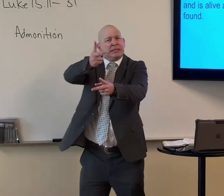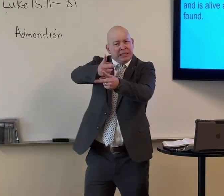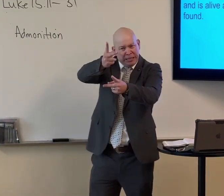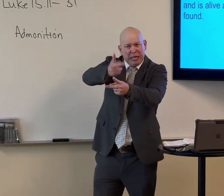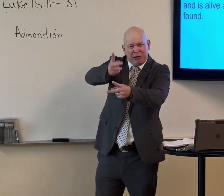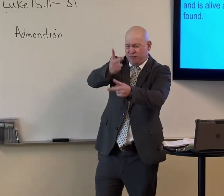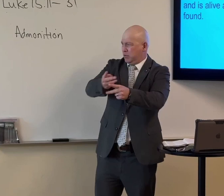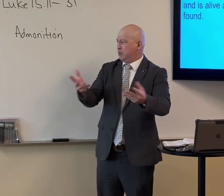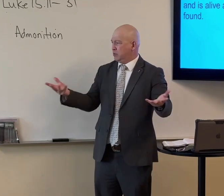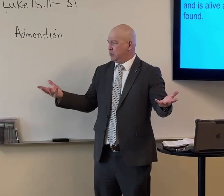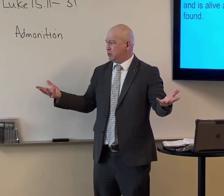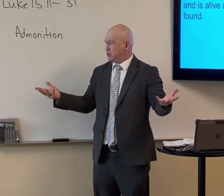So be careful.